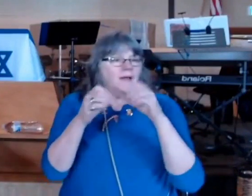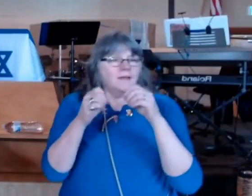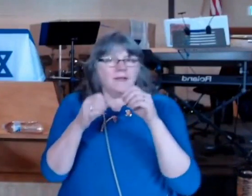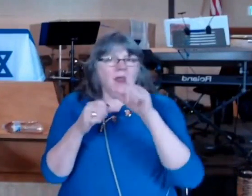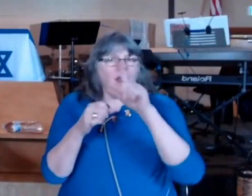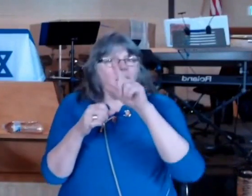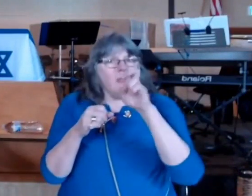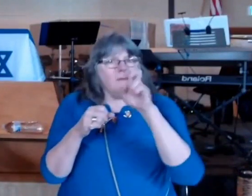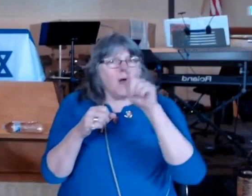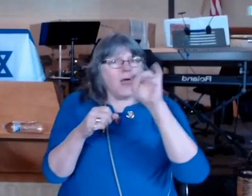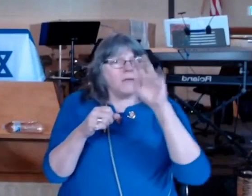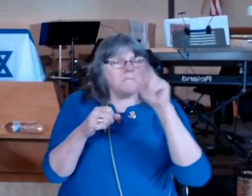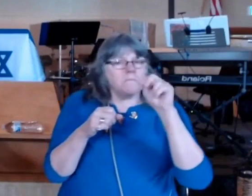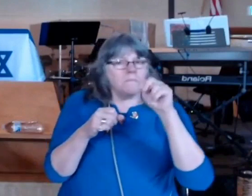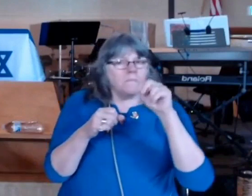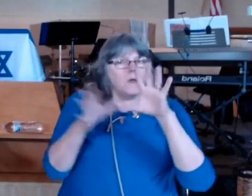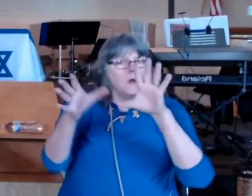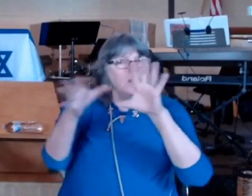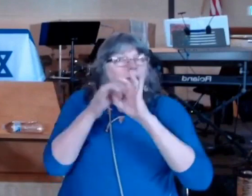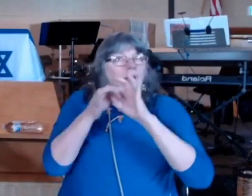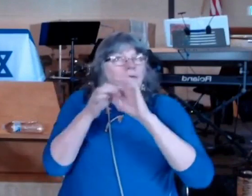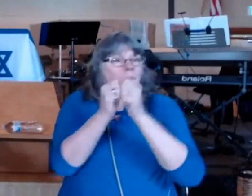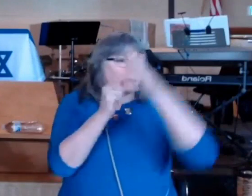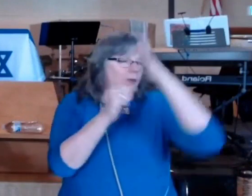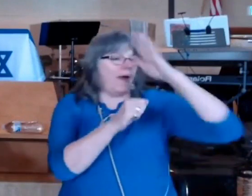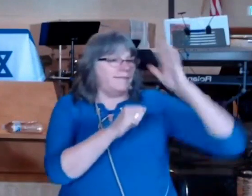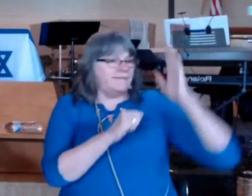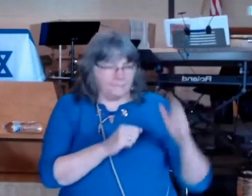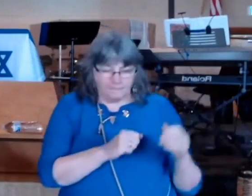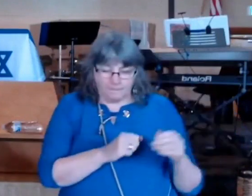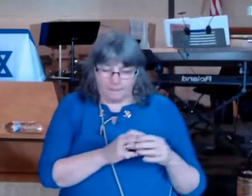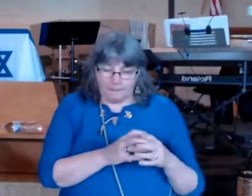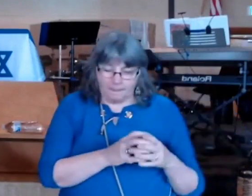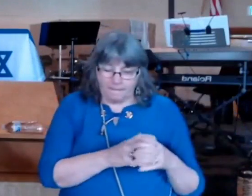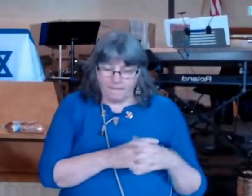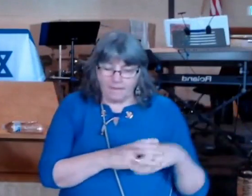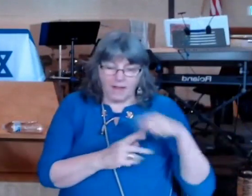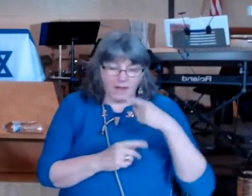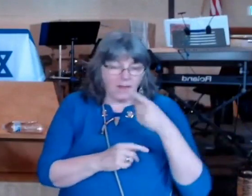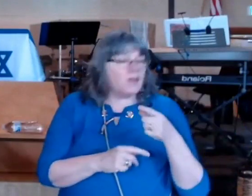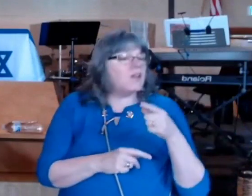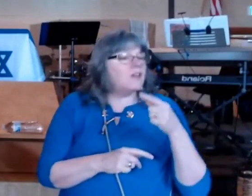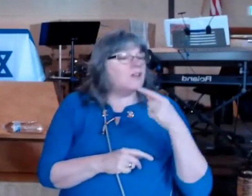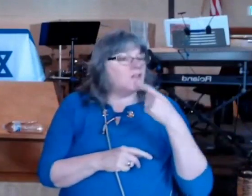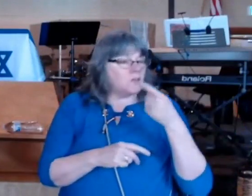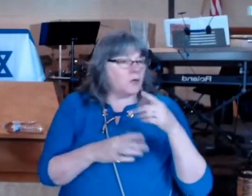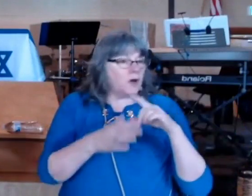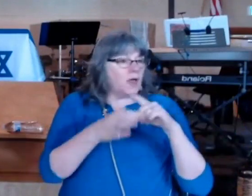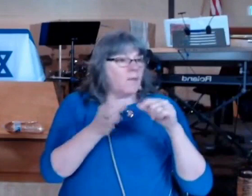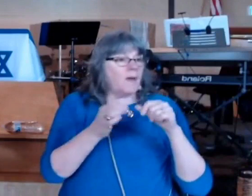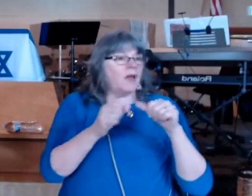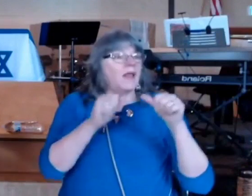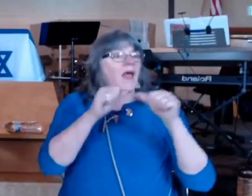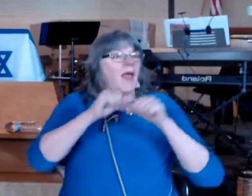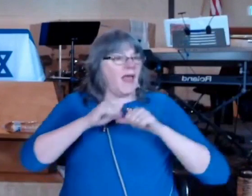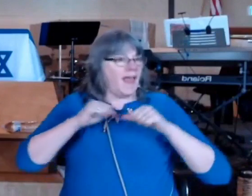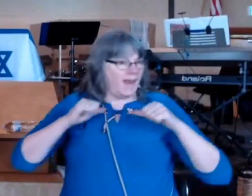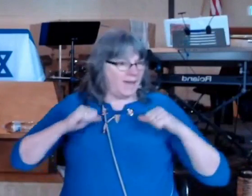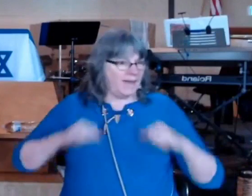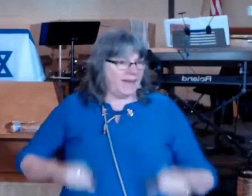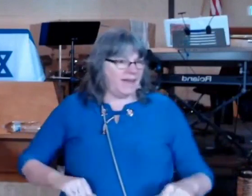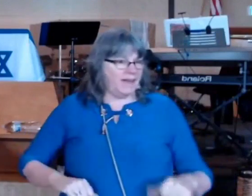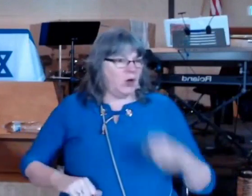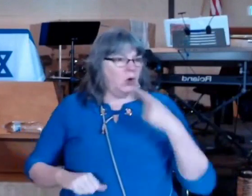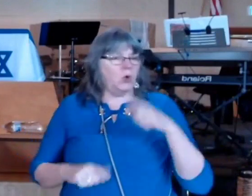so and I often tell you about the story of Aaron who used to go as a peacemaker between people